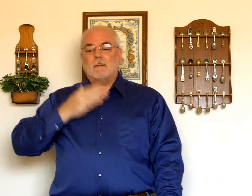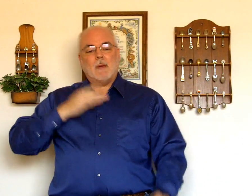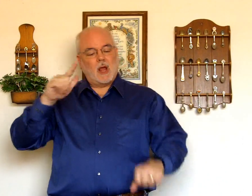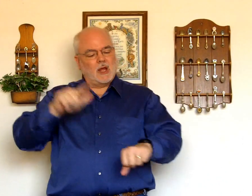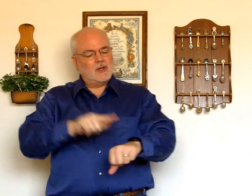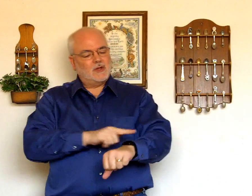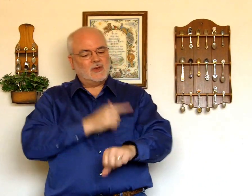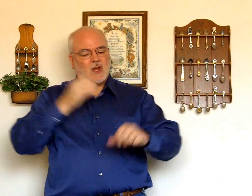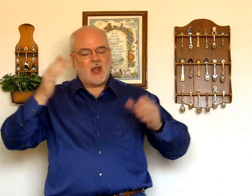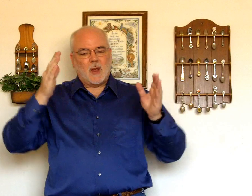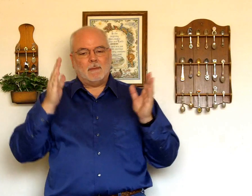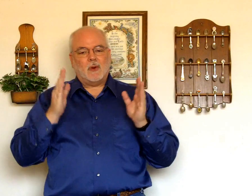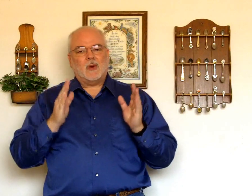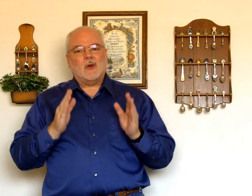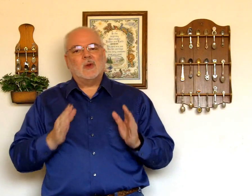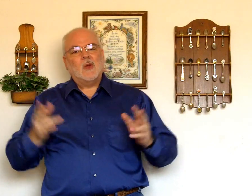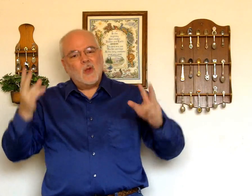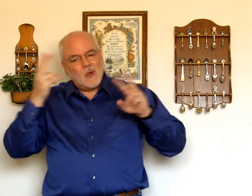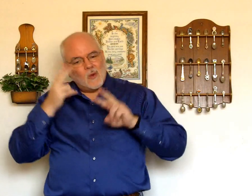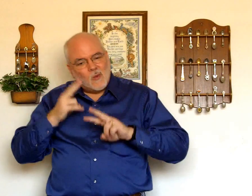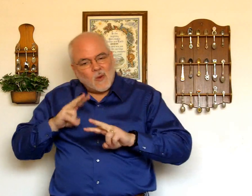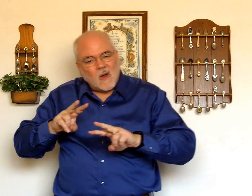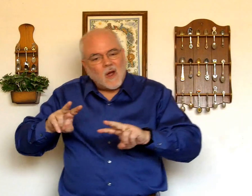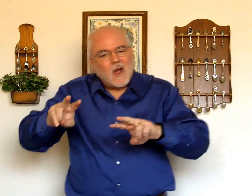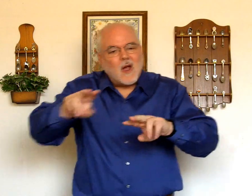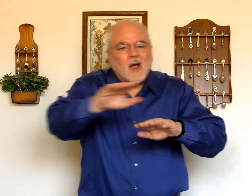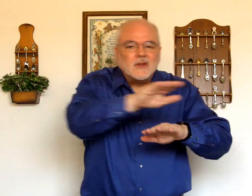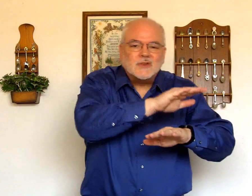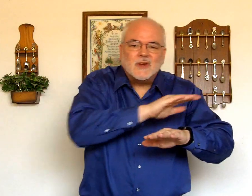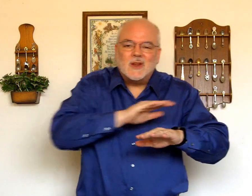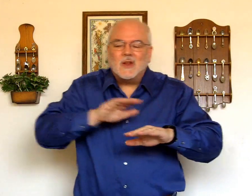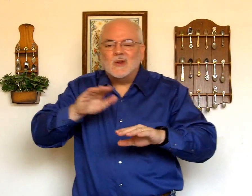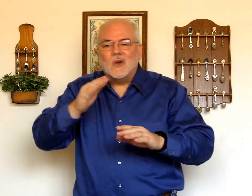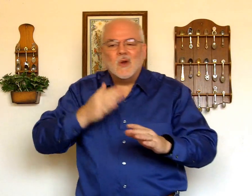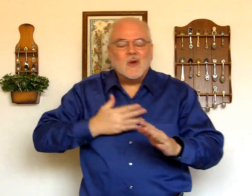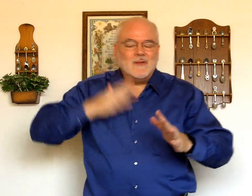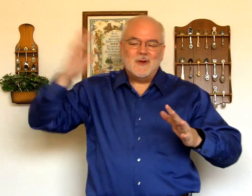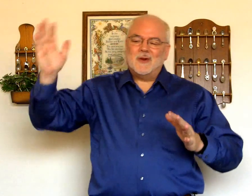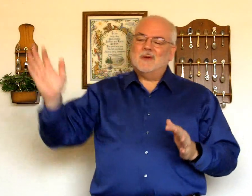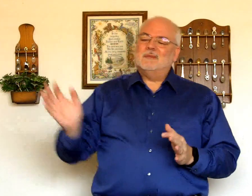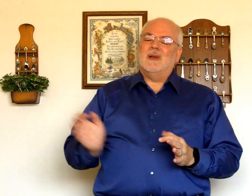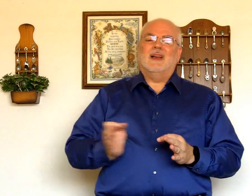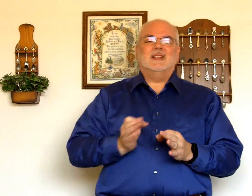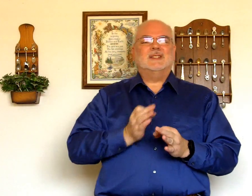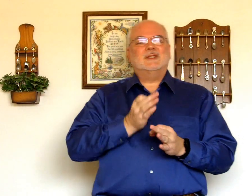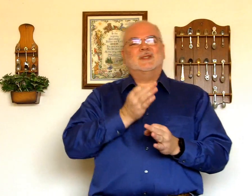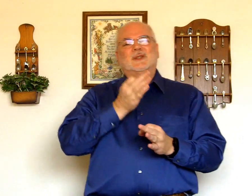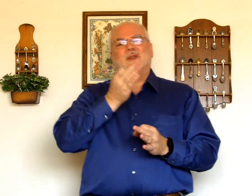my shepherd watching over my soul